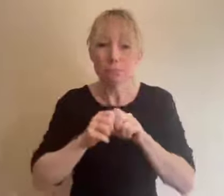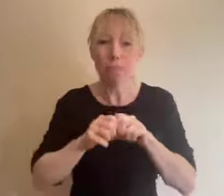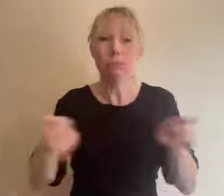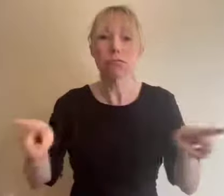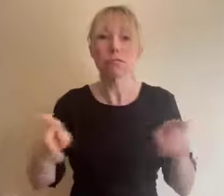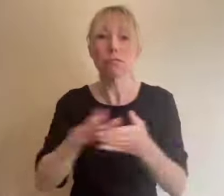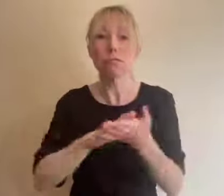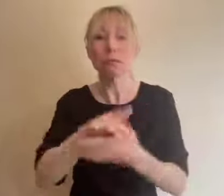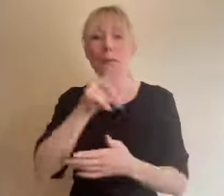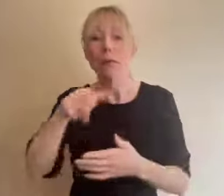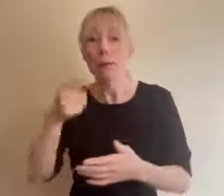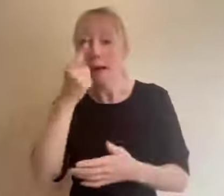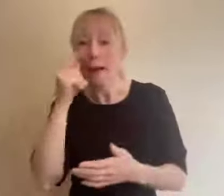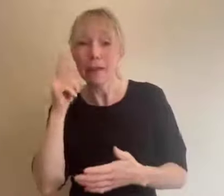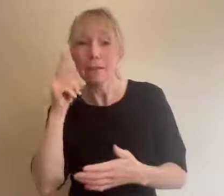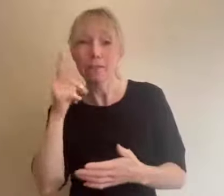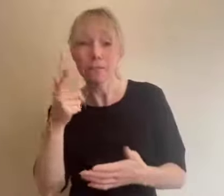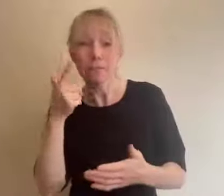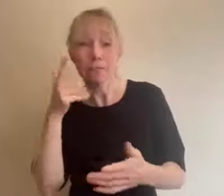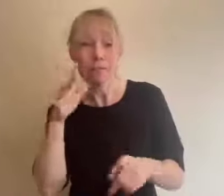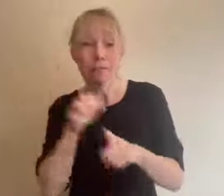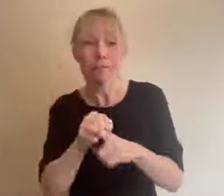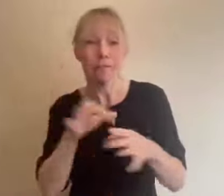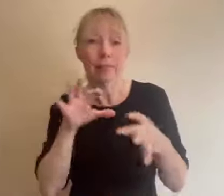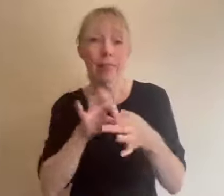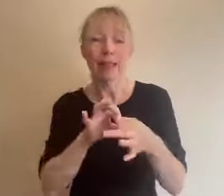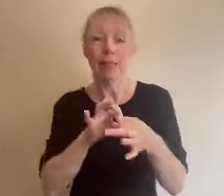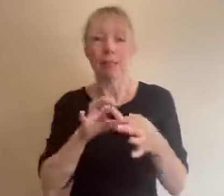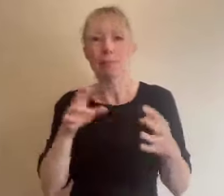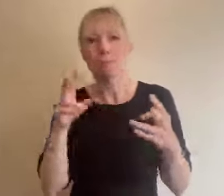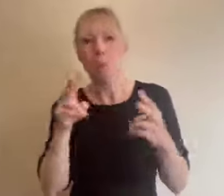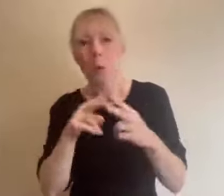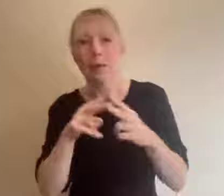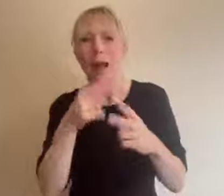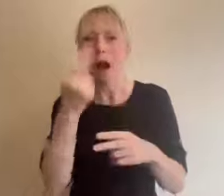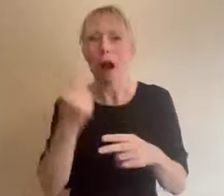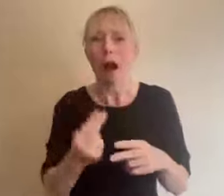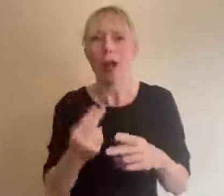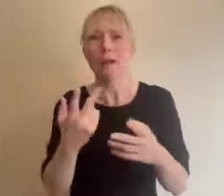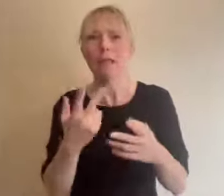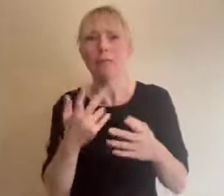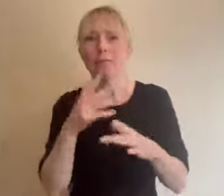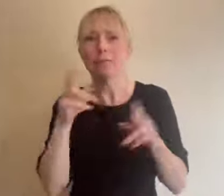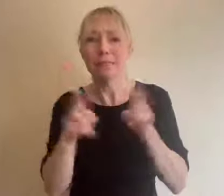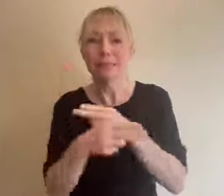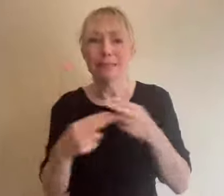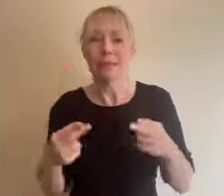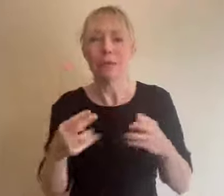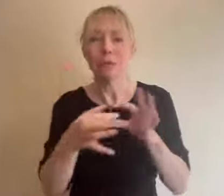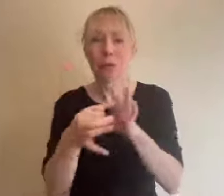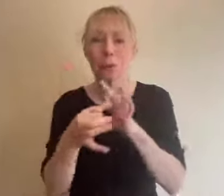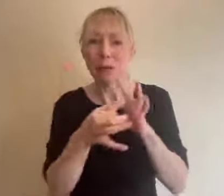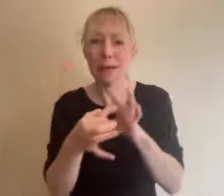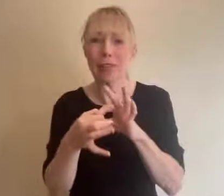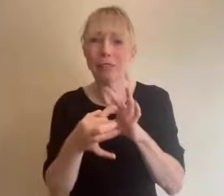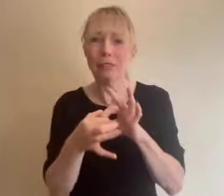arts organizations and international organizations and ask them to advertise your event when